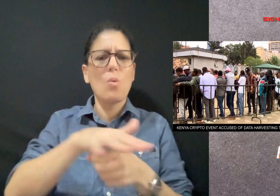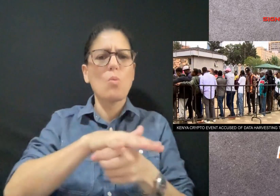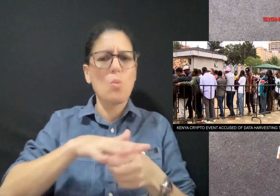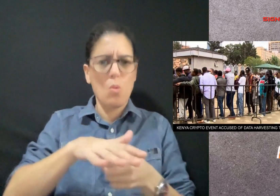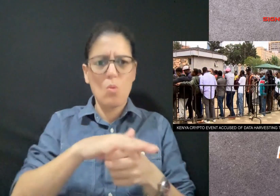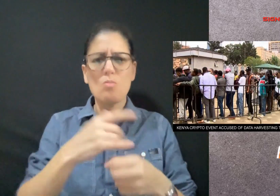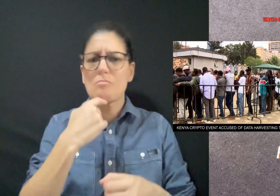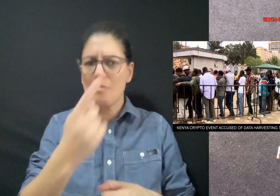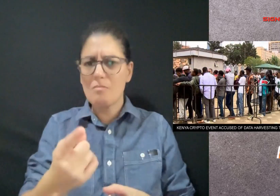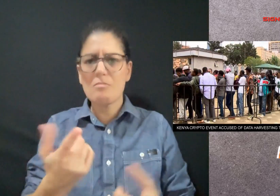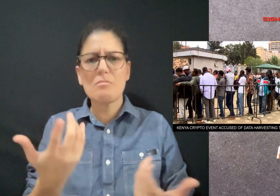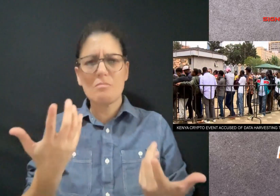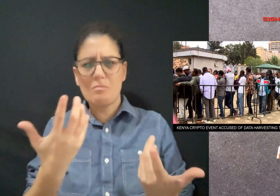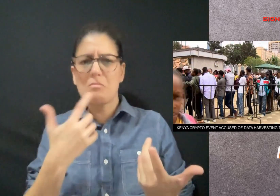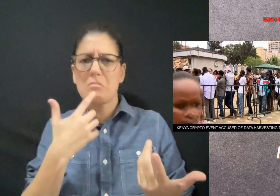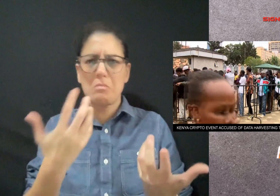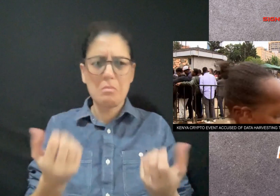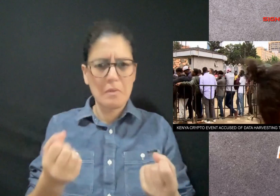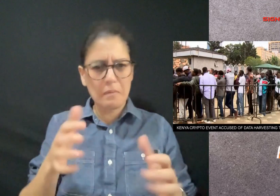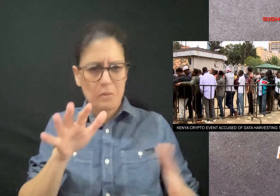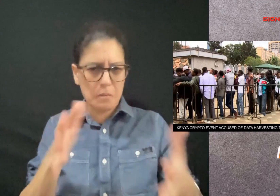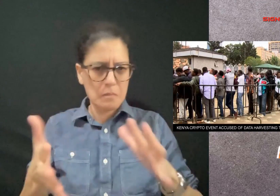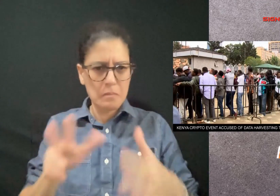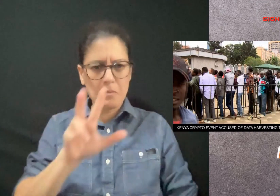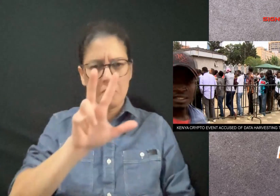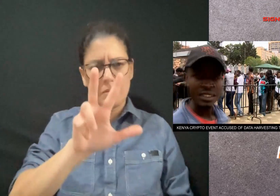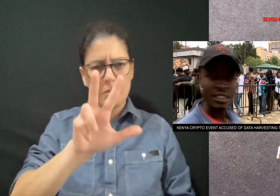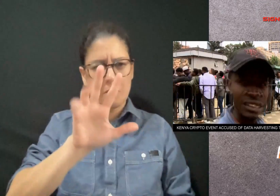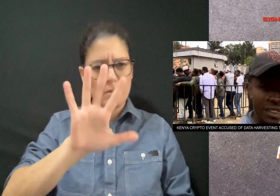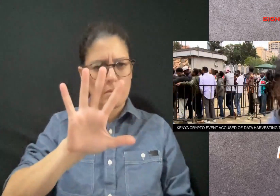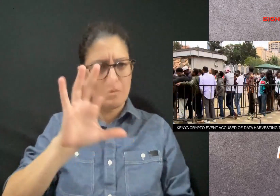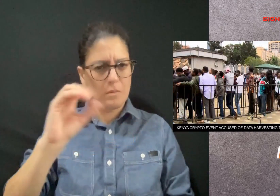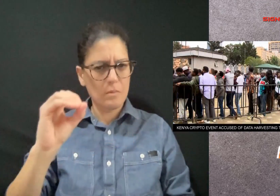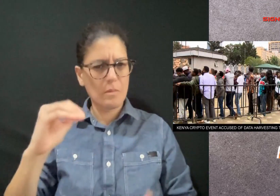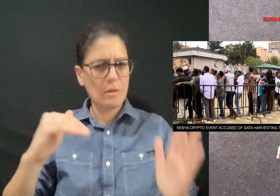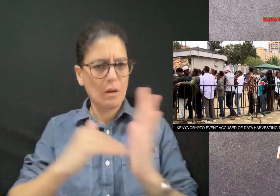local media says about 350,000 Kenyan's showed up